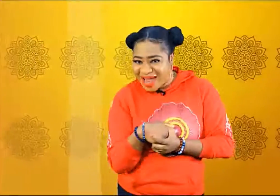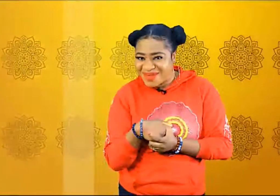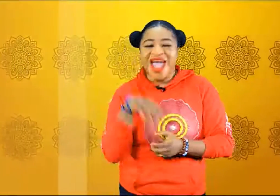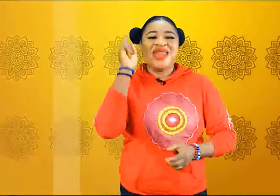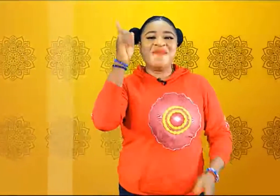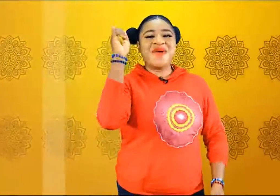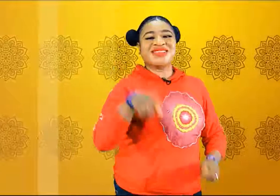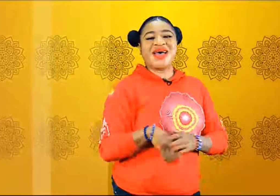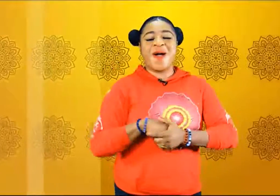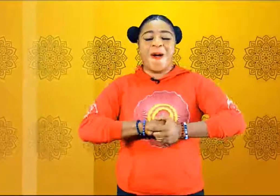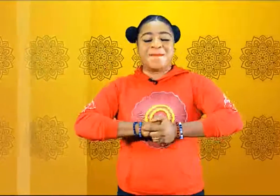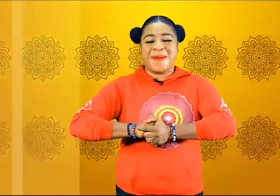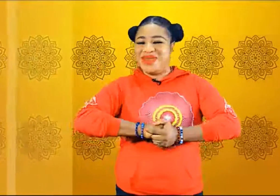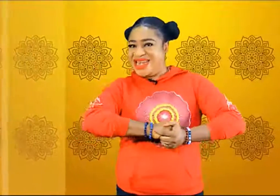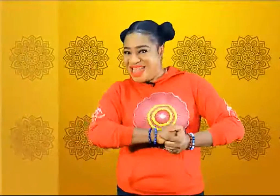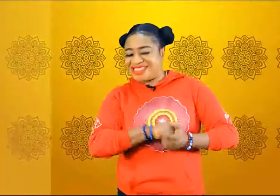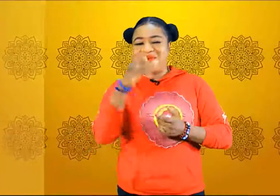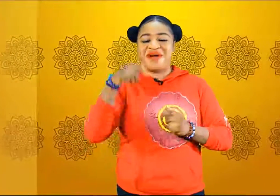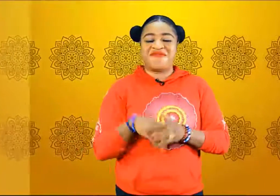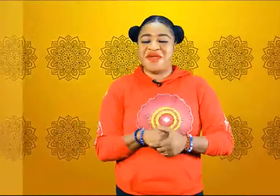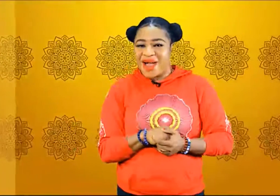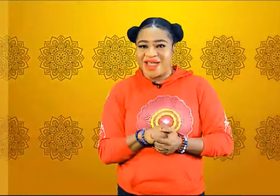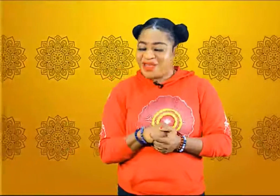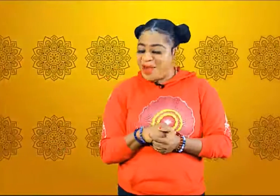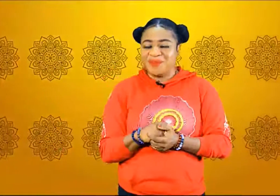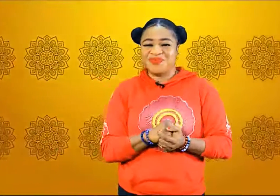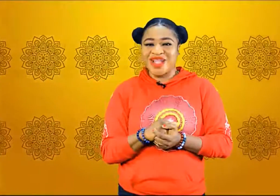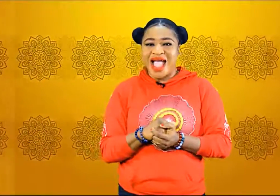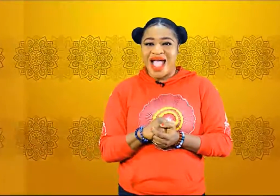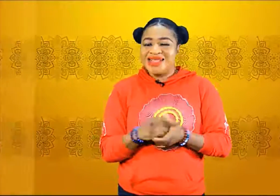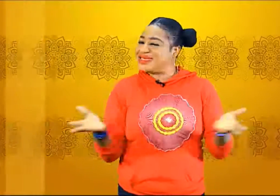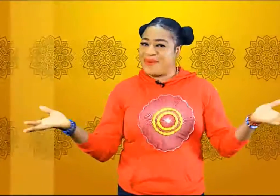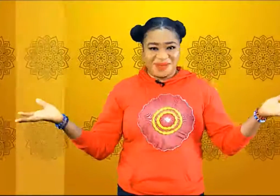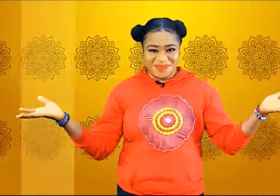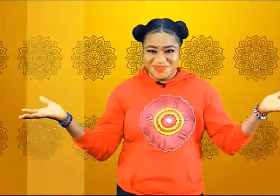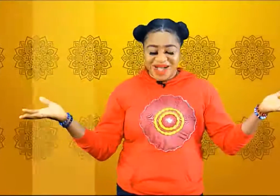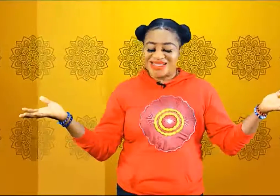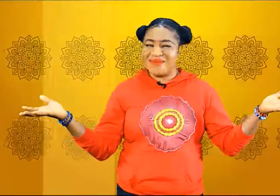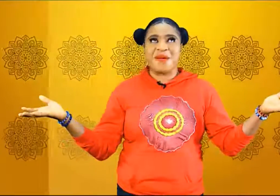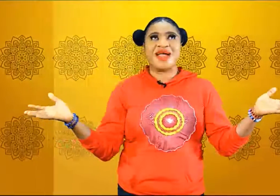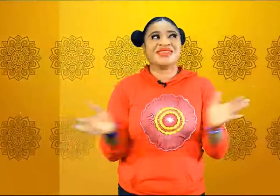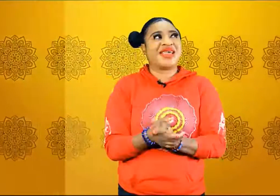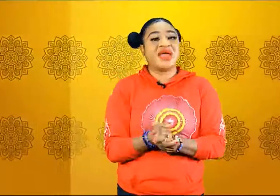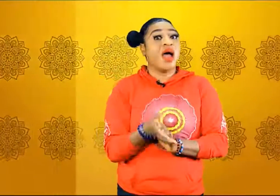No.1 song on my playlist we buy you know skimmy skimmy oh my god skimmy